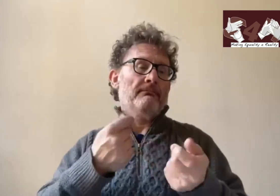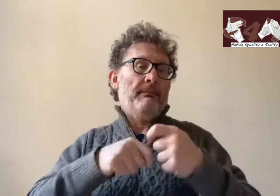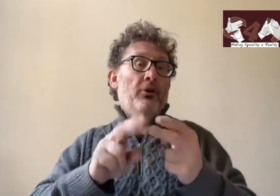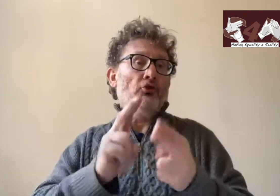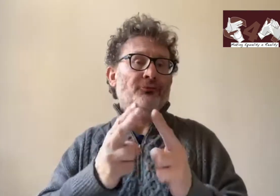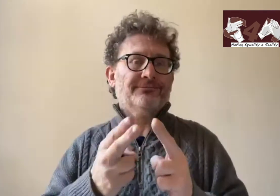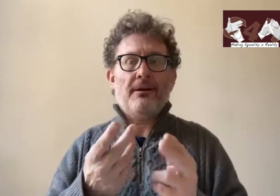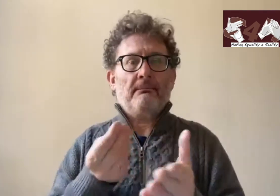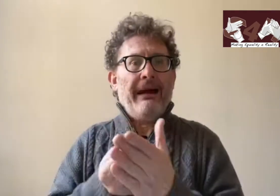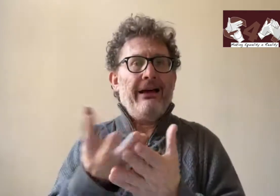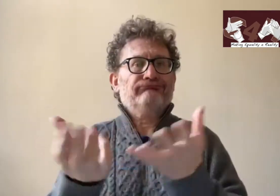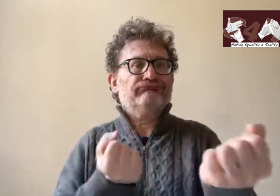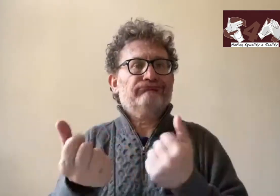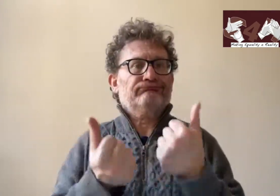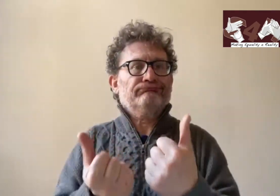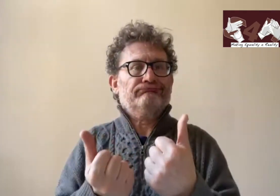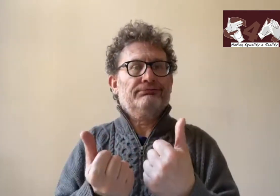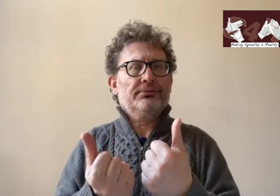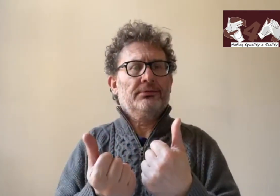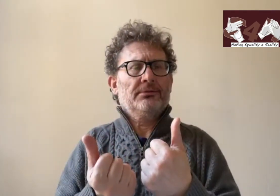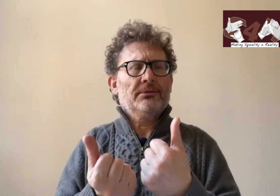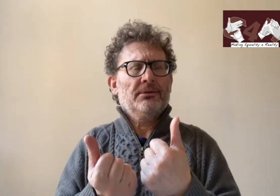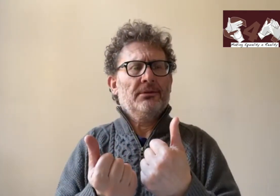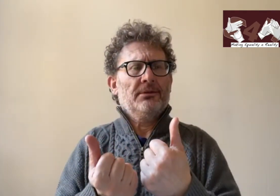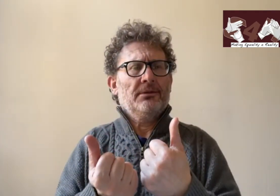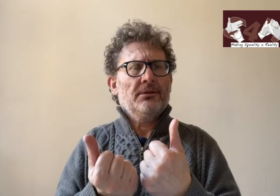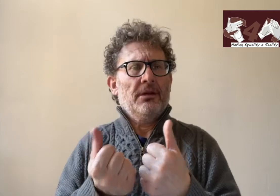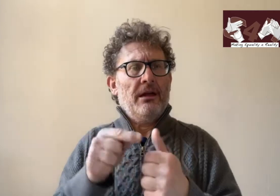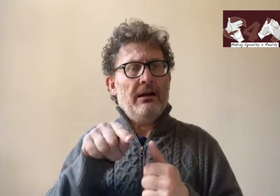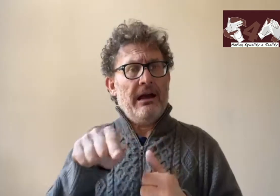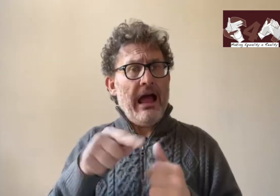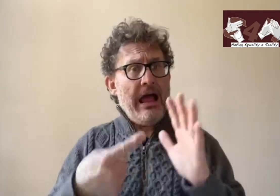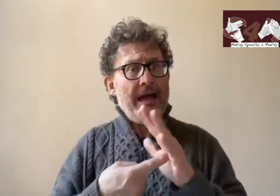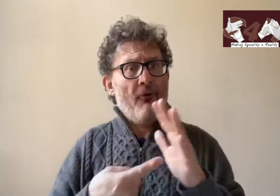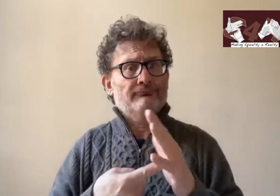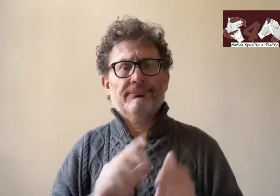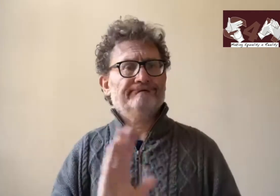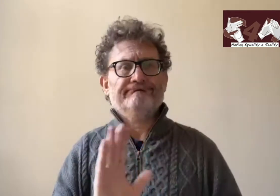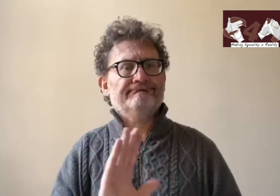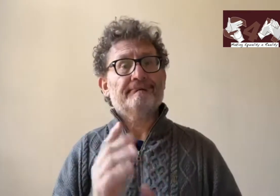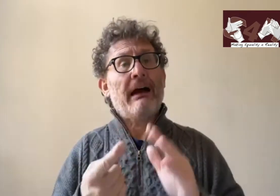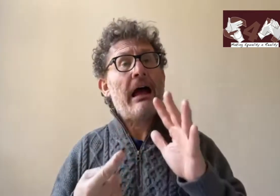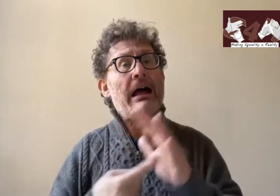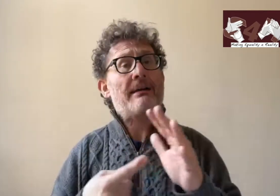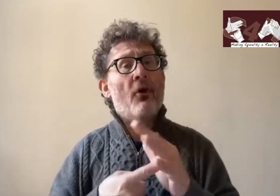You know for some interpreters yeah we might get there and start earning money out of that but is that what is important?